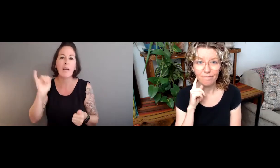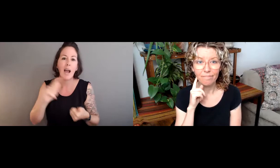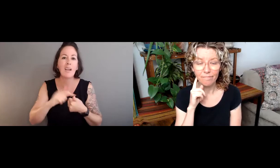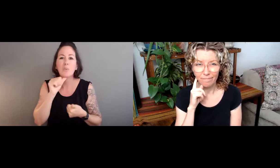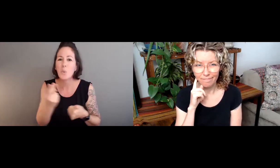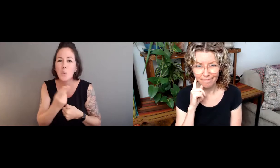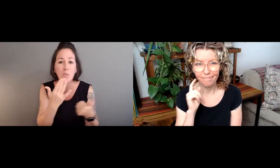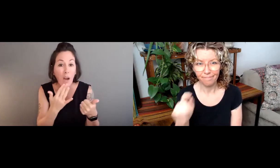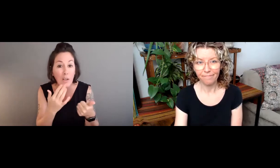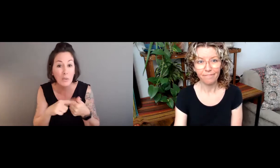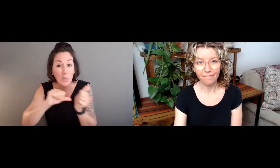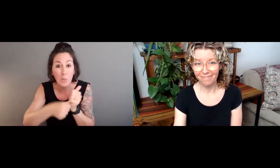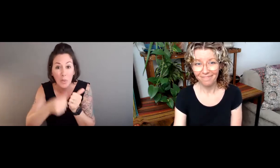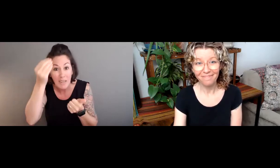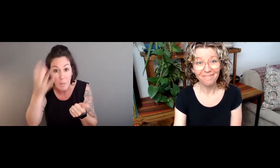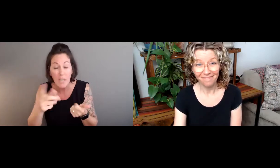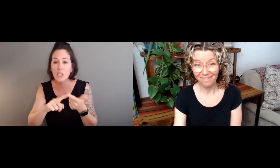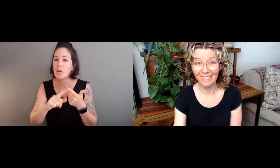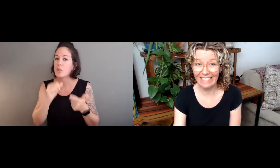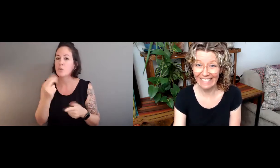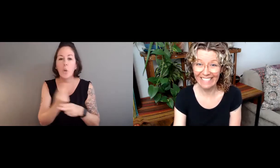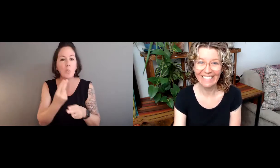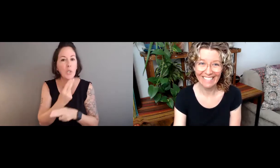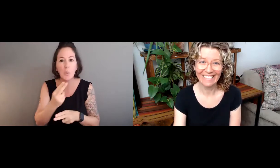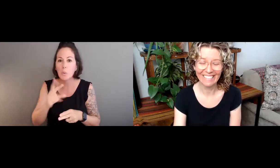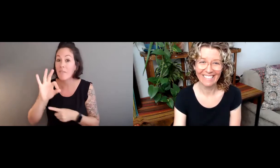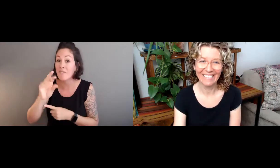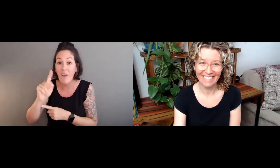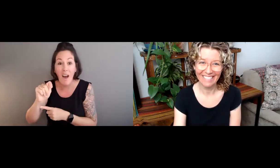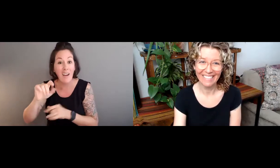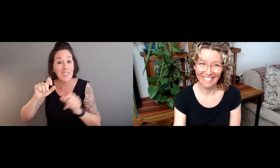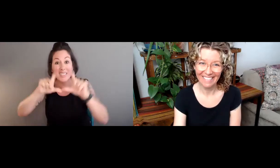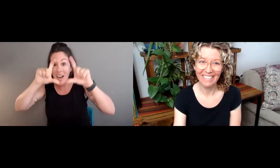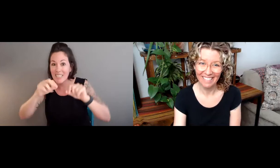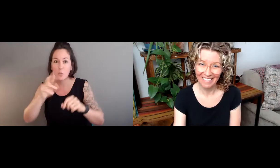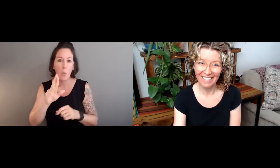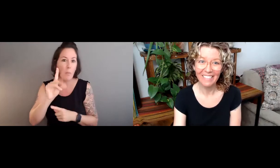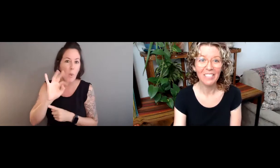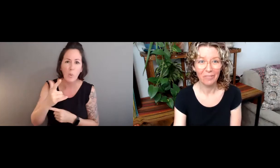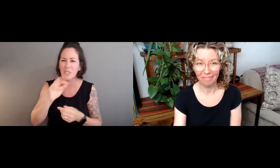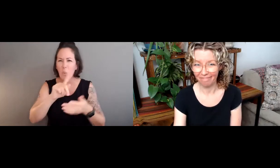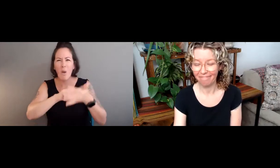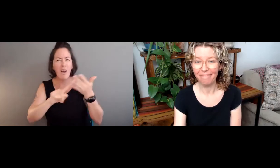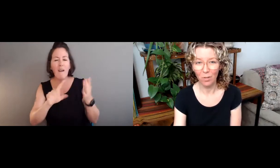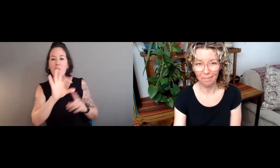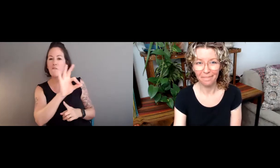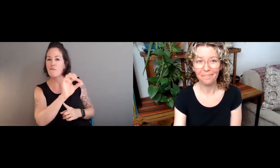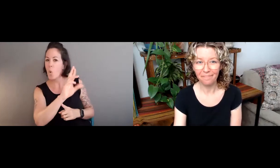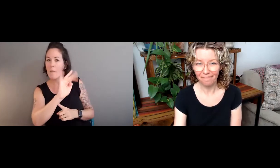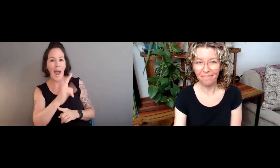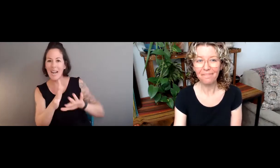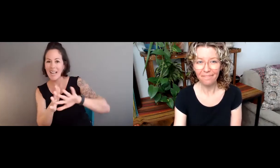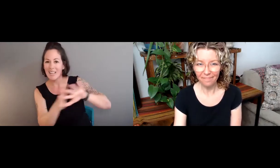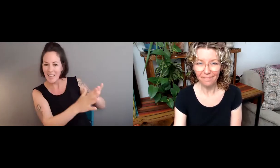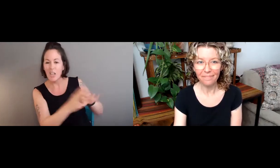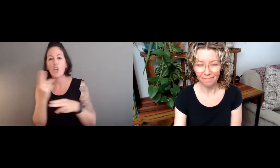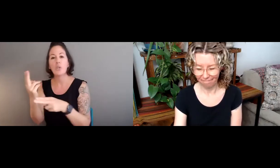change over time. But there are certain things you can avoid. For example, don't use colors to emphasize information. Don't use different font size